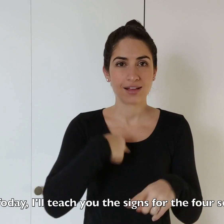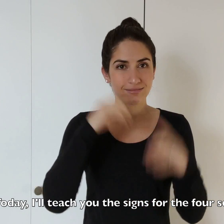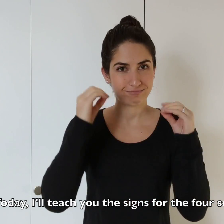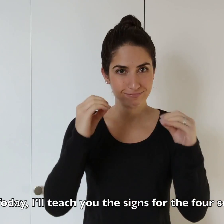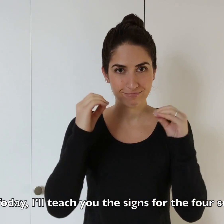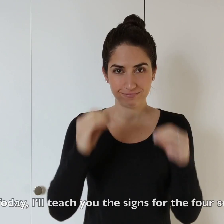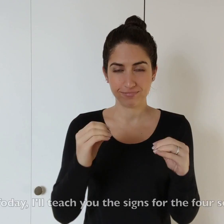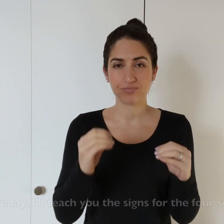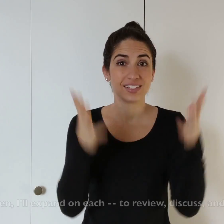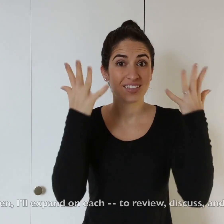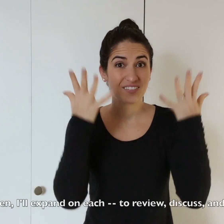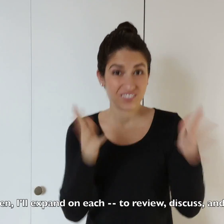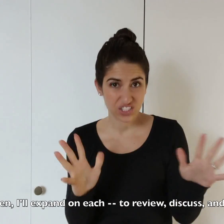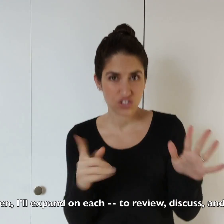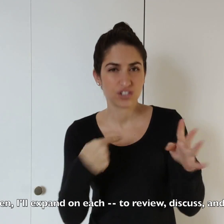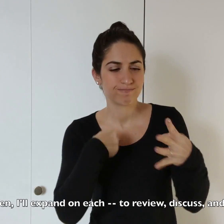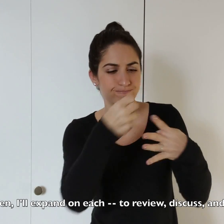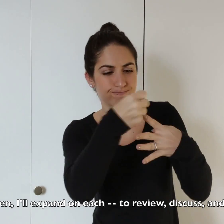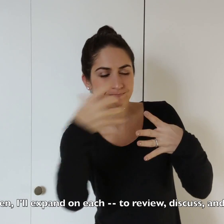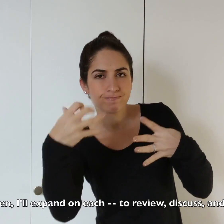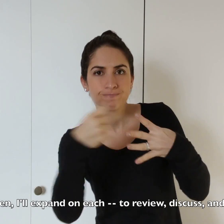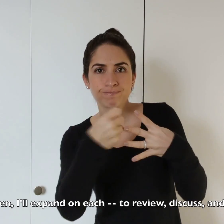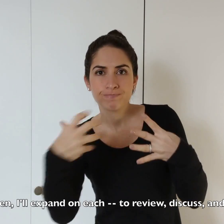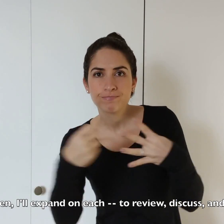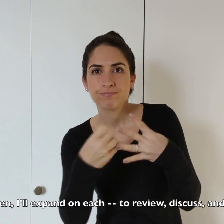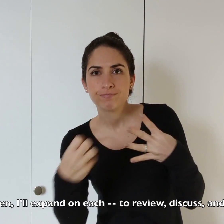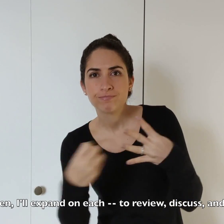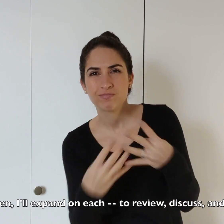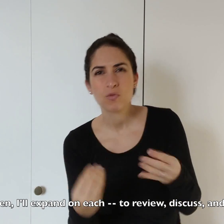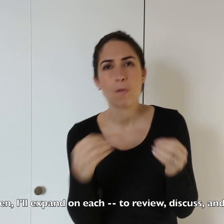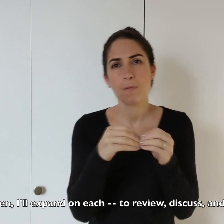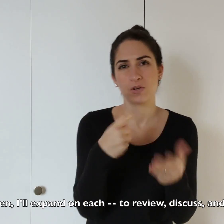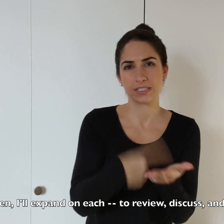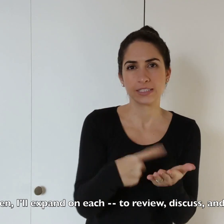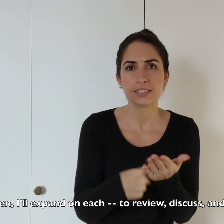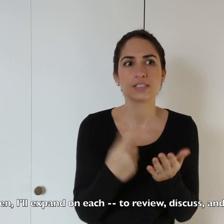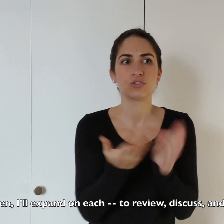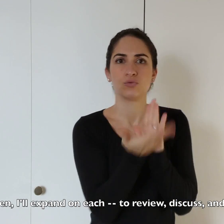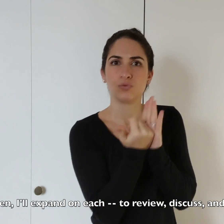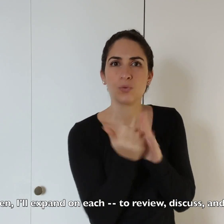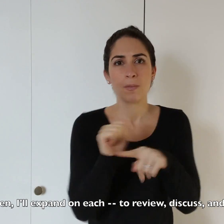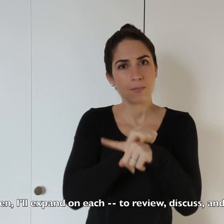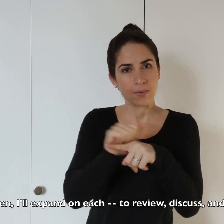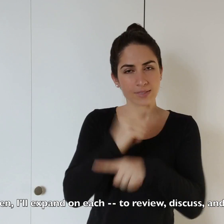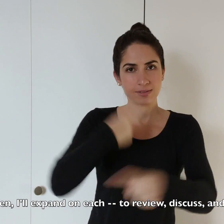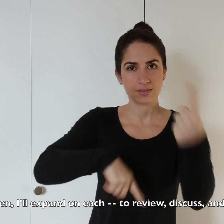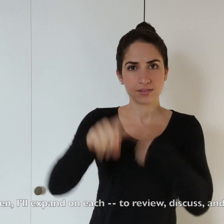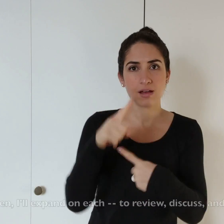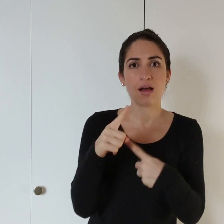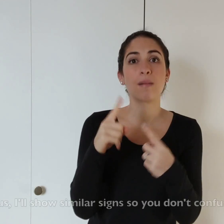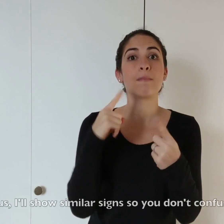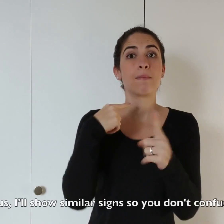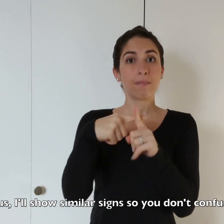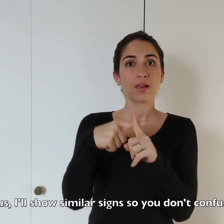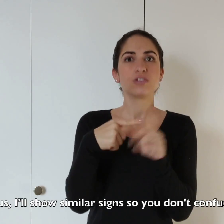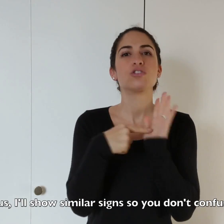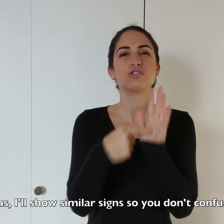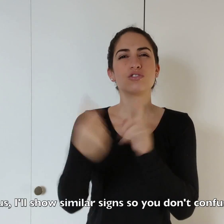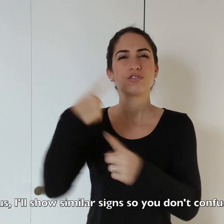signs I'll teach you. And then I'll explain each to do more review, discussion, and practice. Plus,